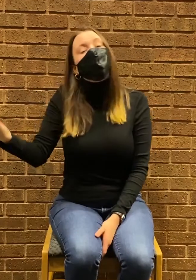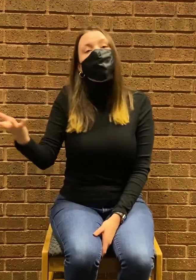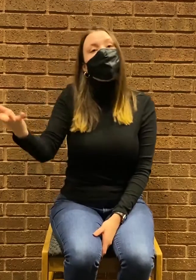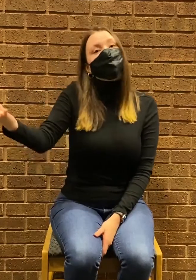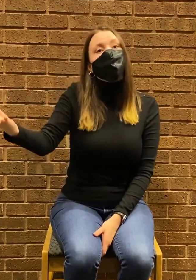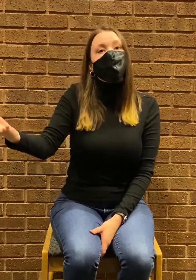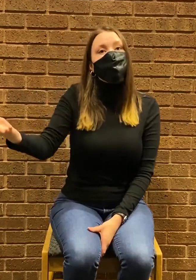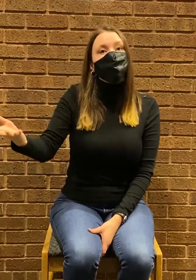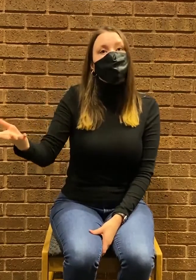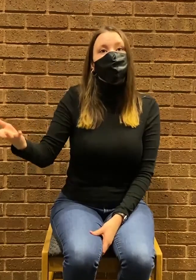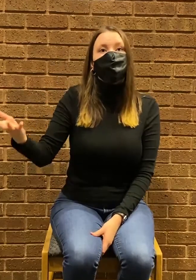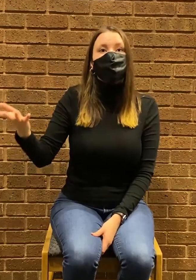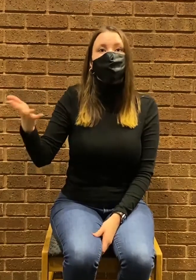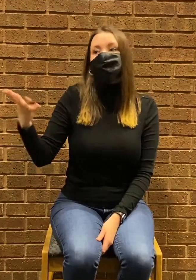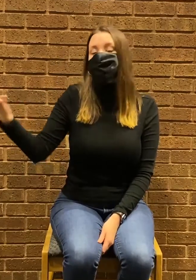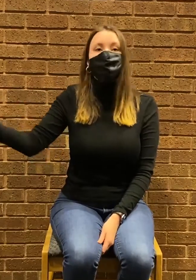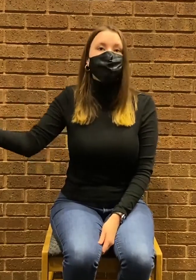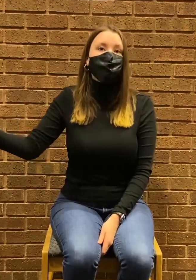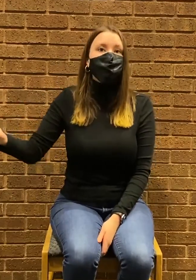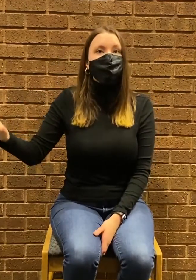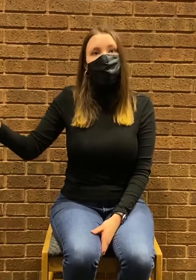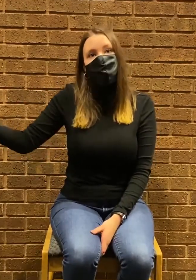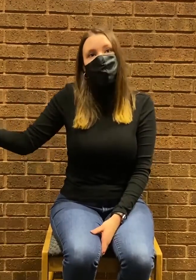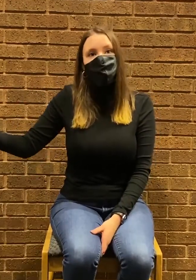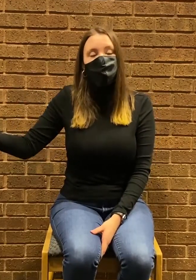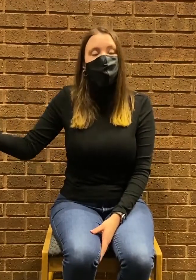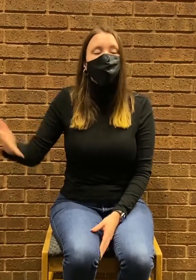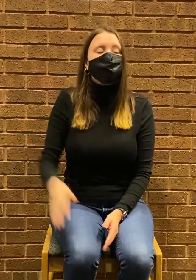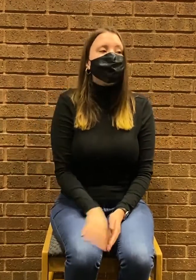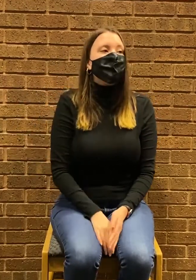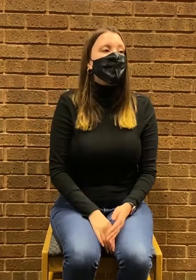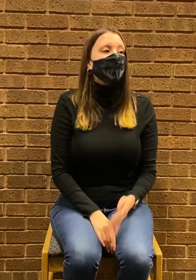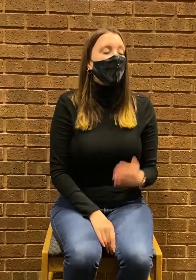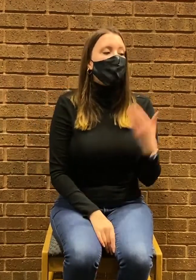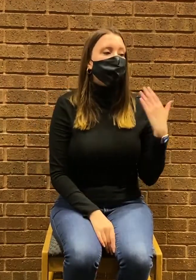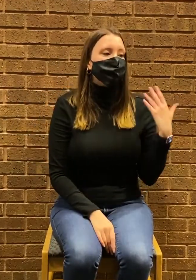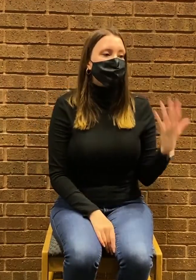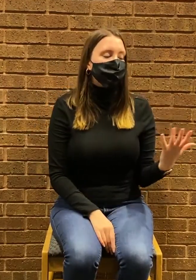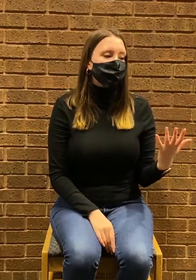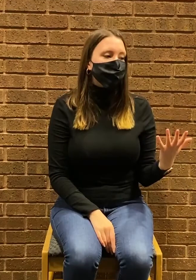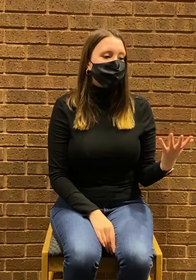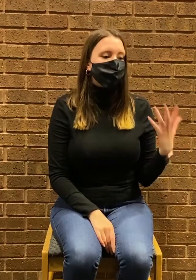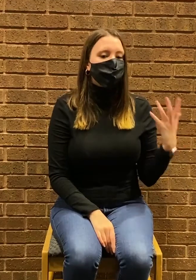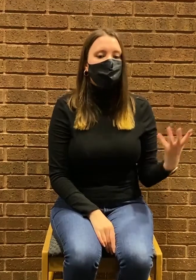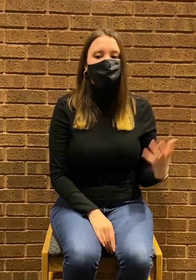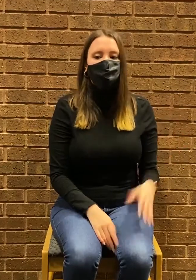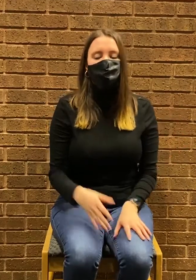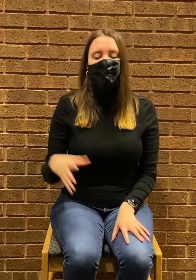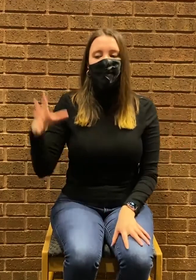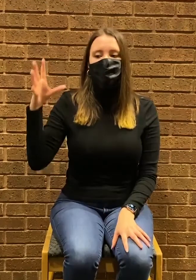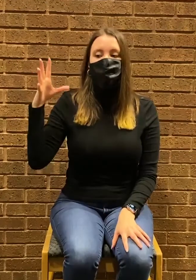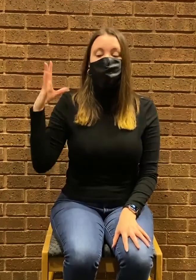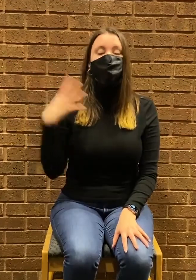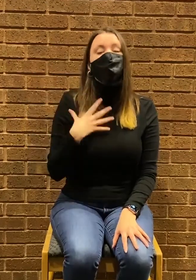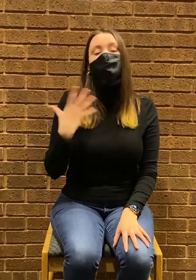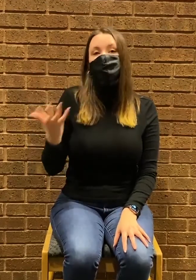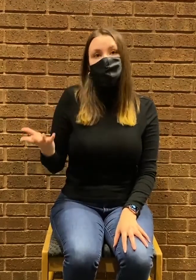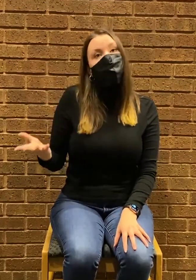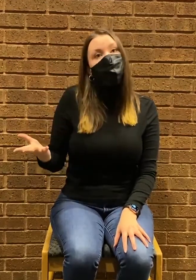are they drug addicts are they are they scheming me you know what's going on and um to see there's this raw that you know are we the